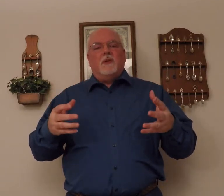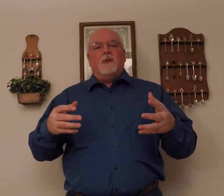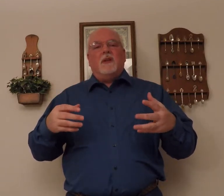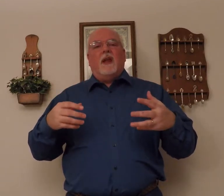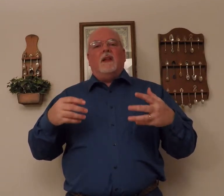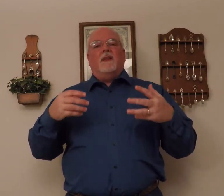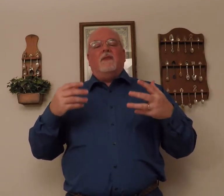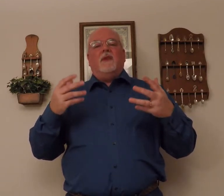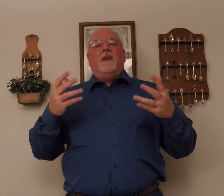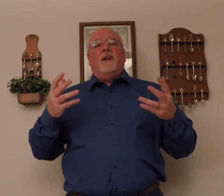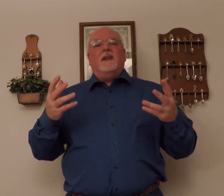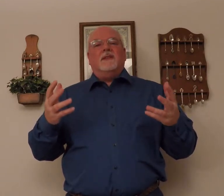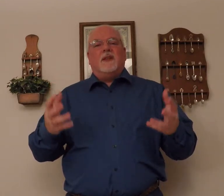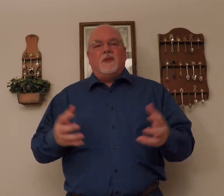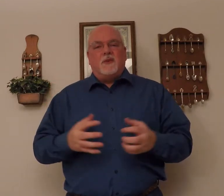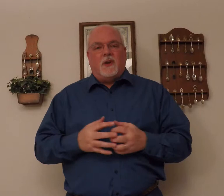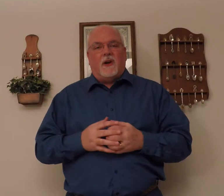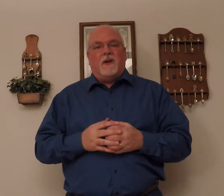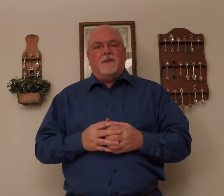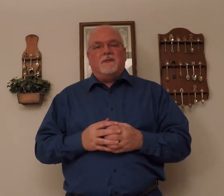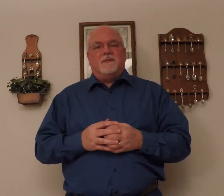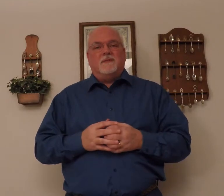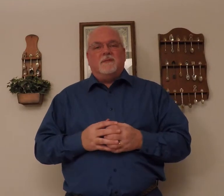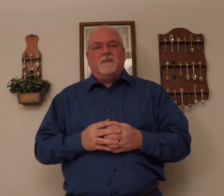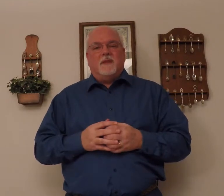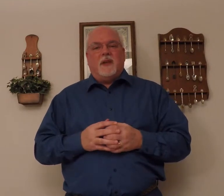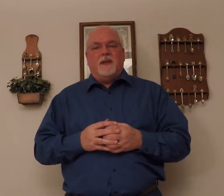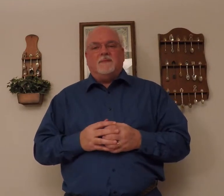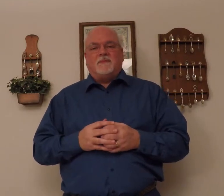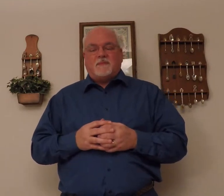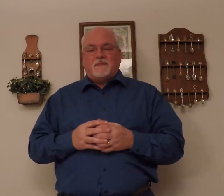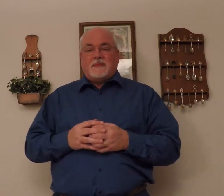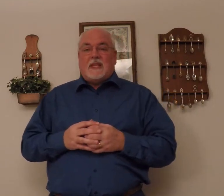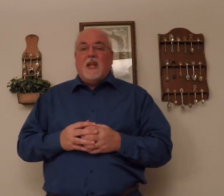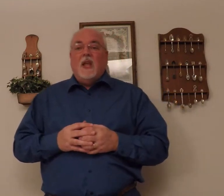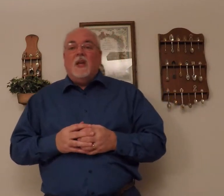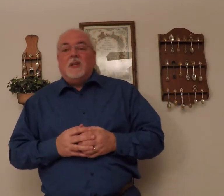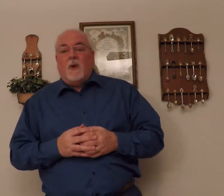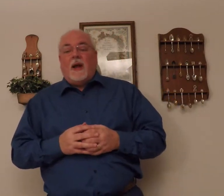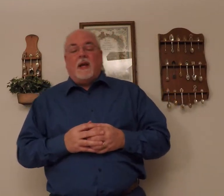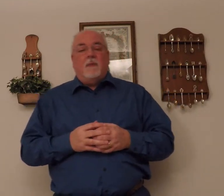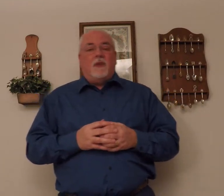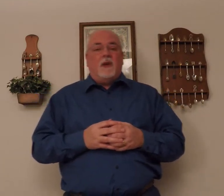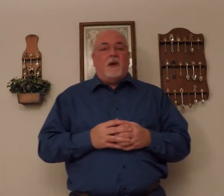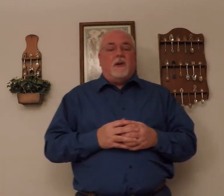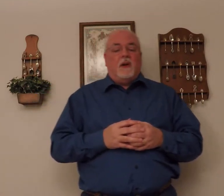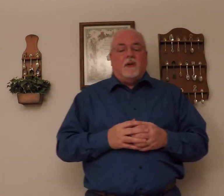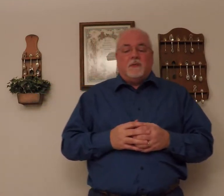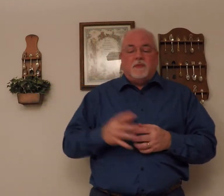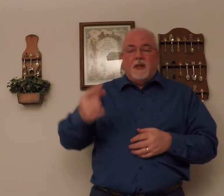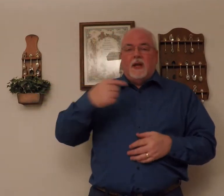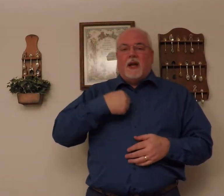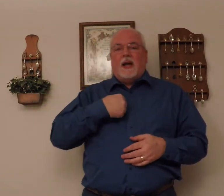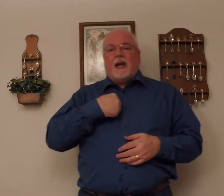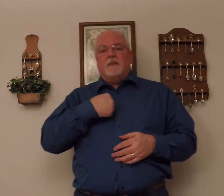and the feelings that you share. Okay. So I come to the garden alone. I